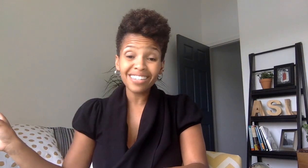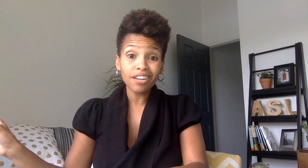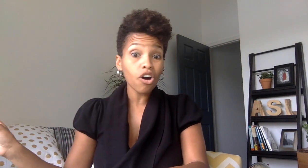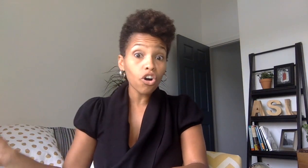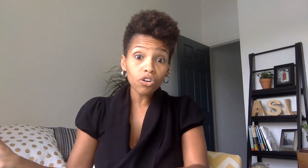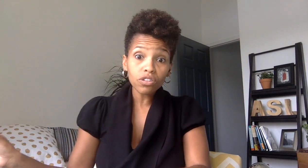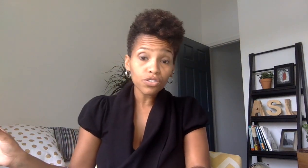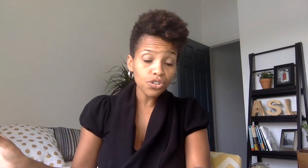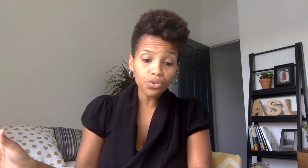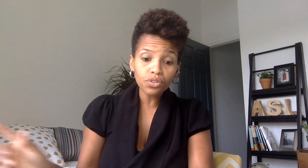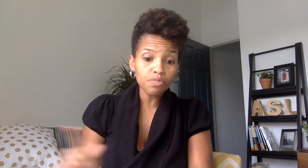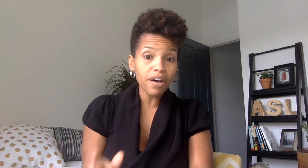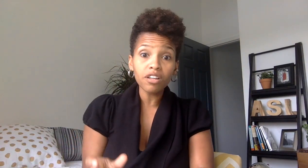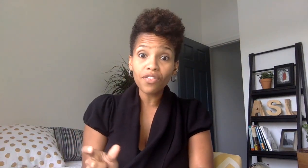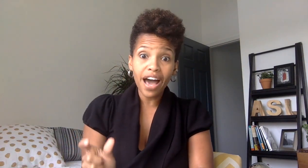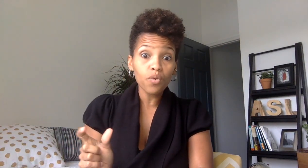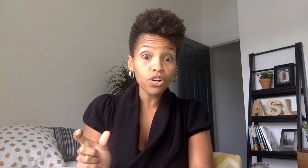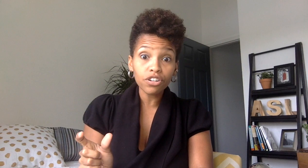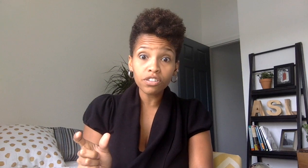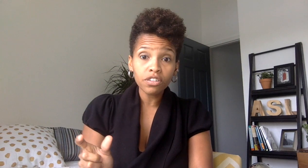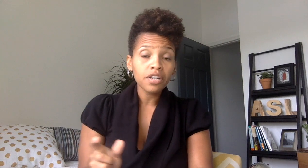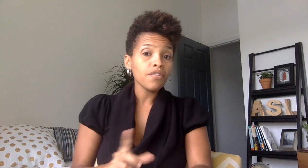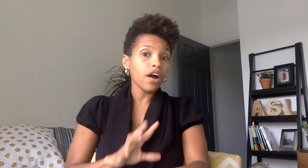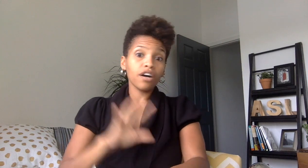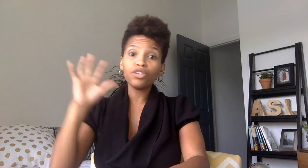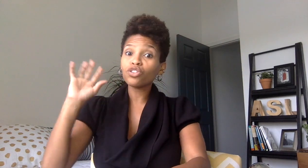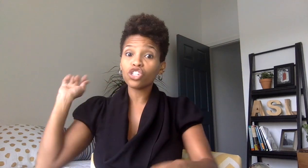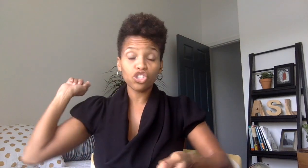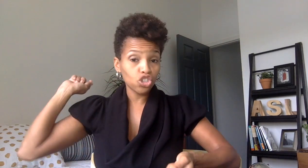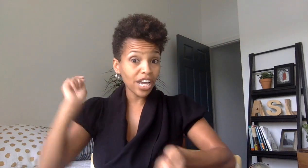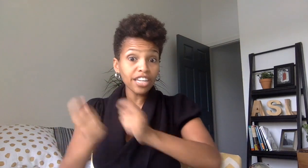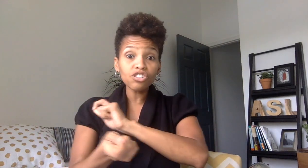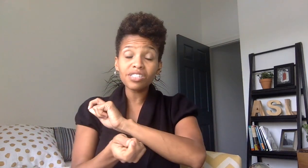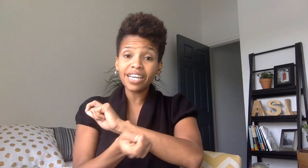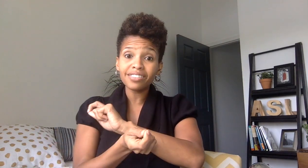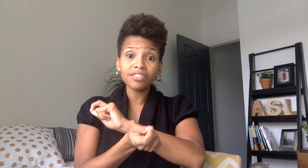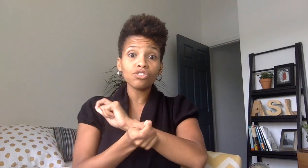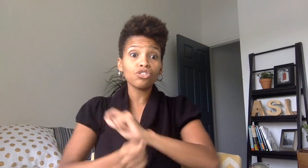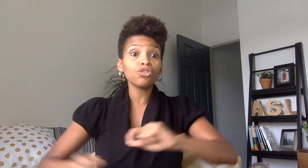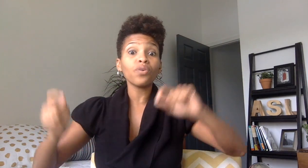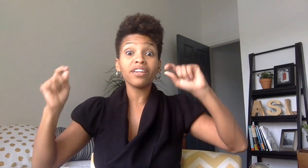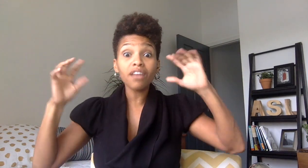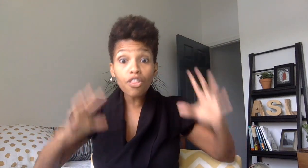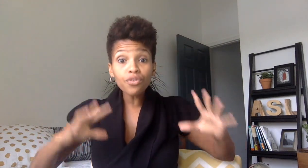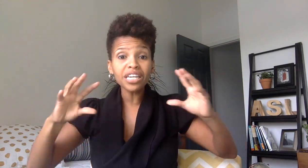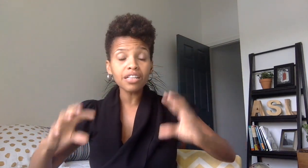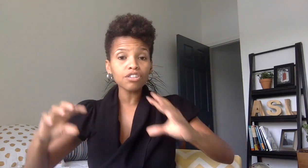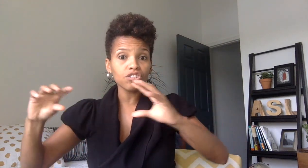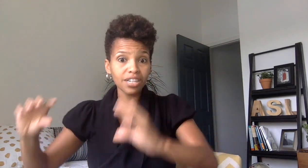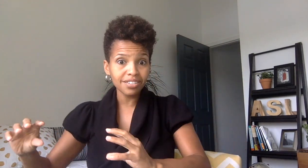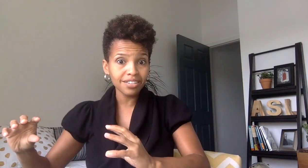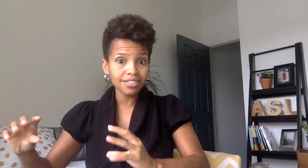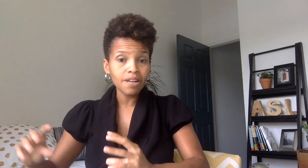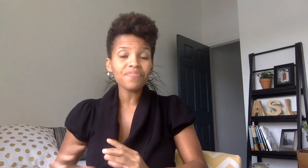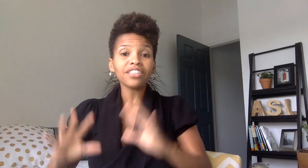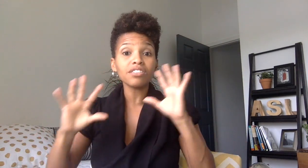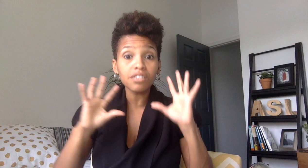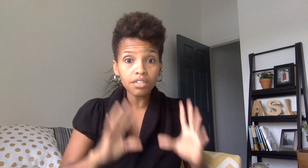at all to spell that word uh you just change the sentence to another english sentence that still